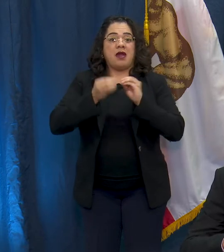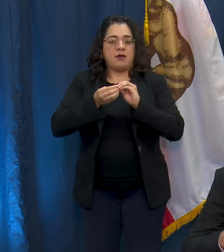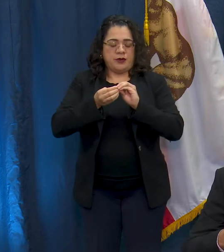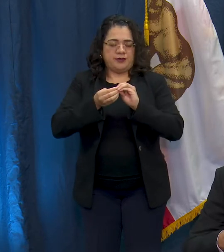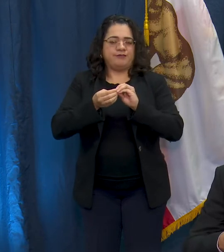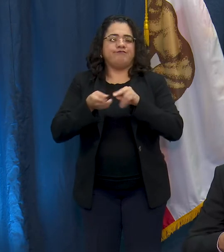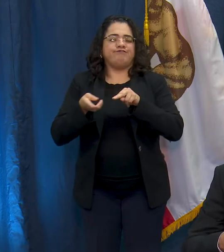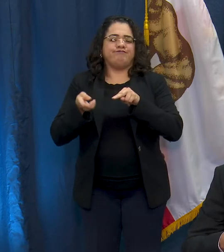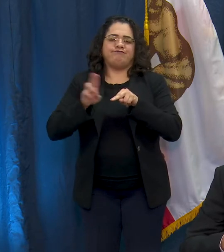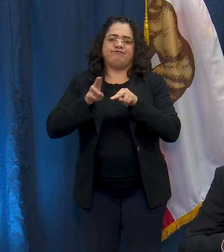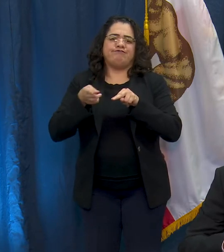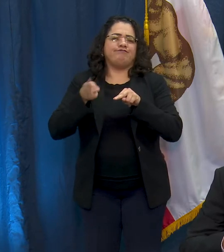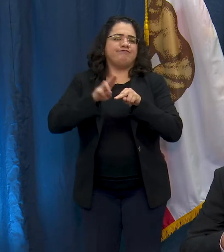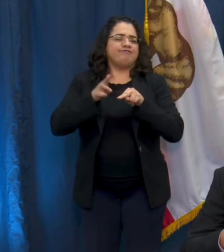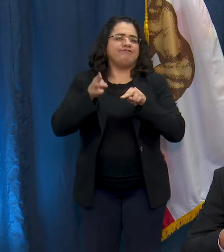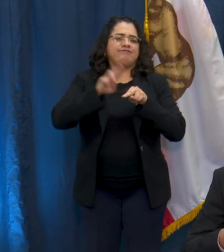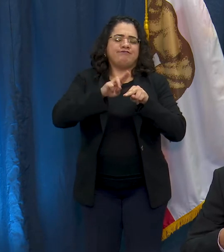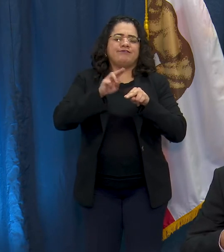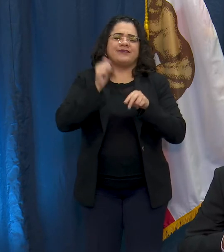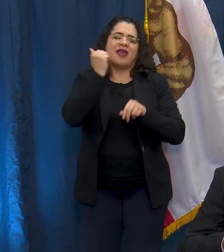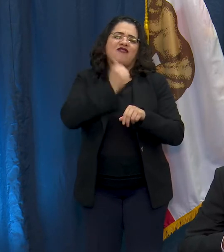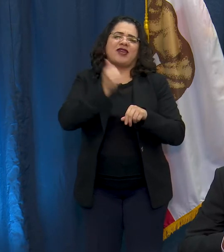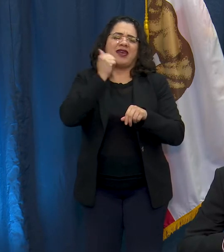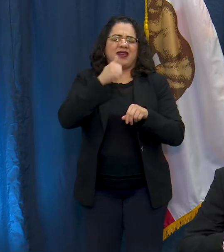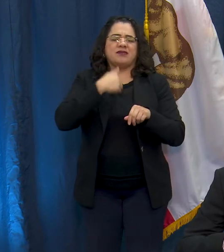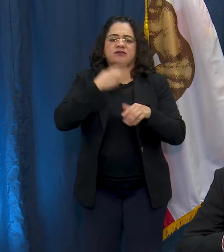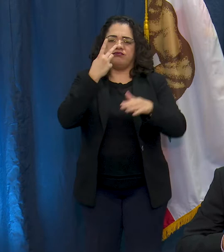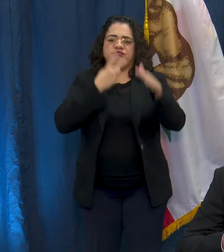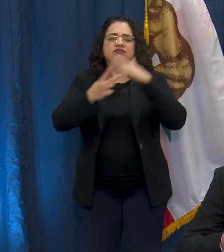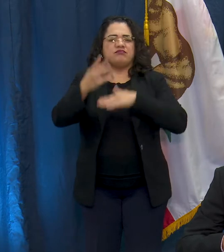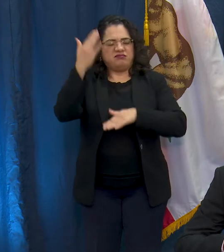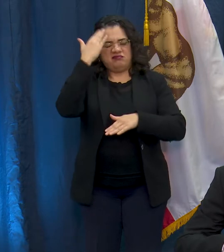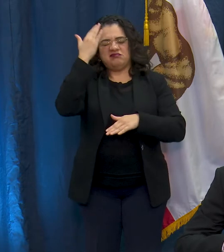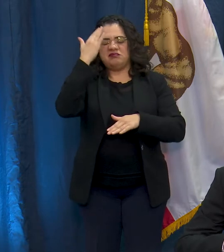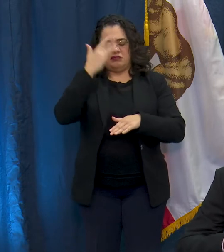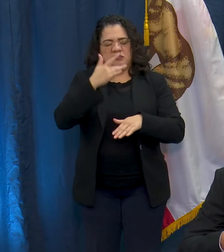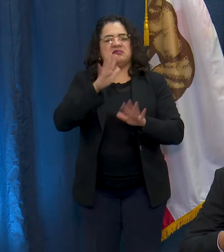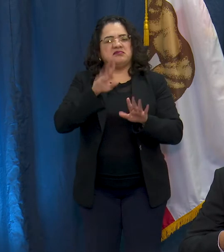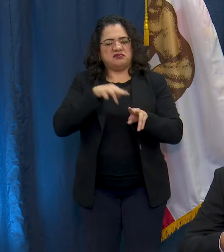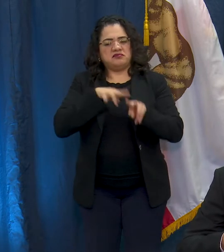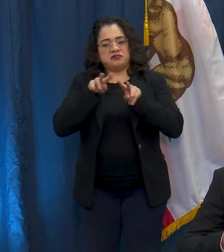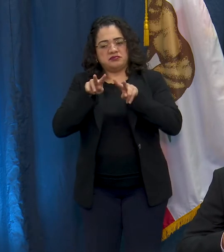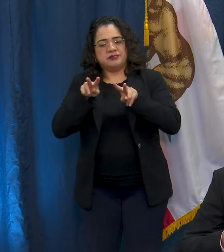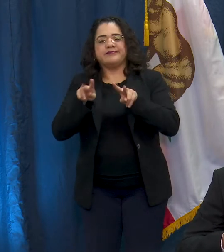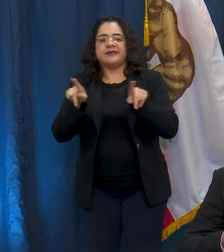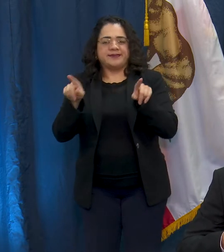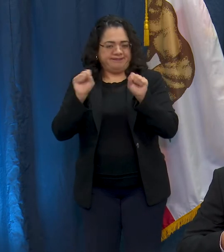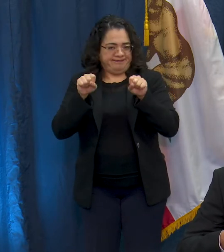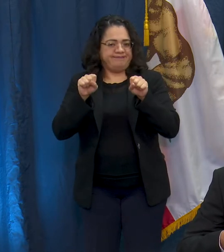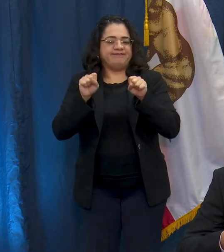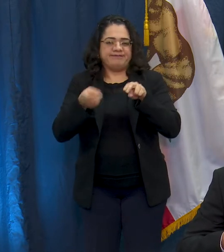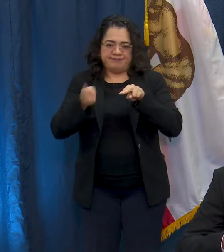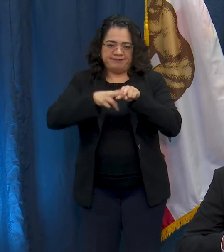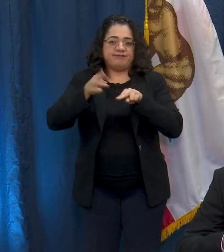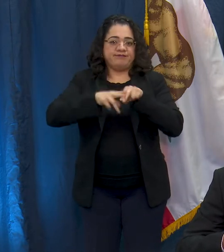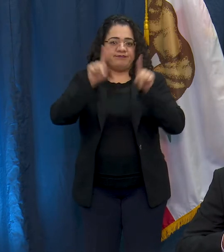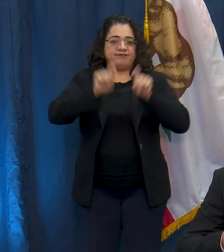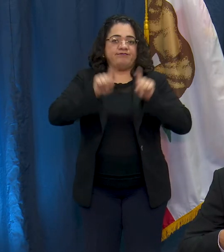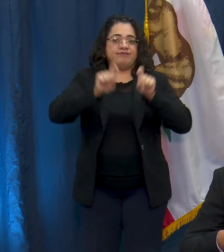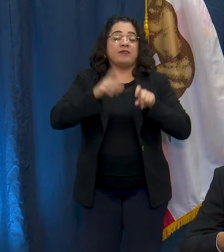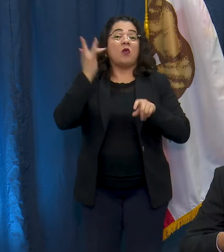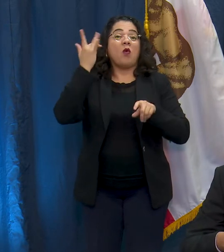every single day as we expect it to as more and more tests are being run and as more and more people